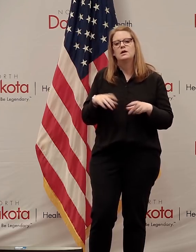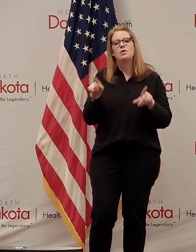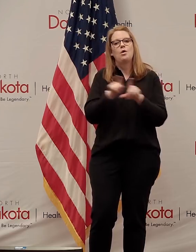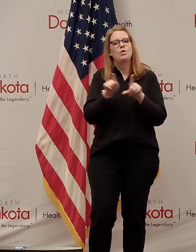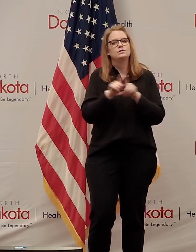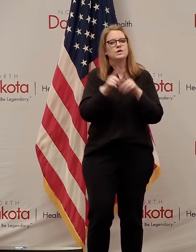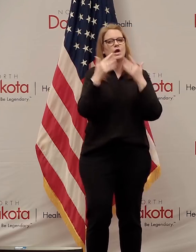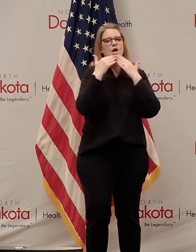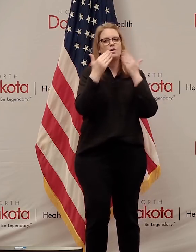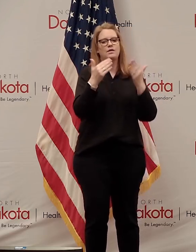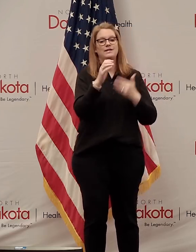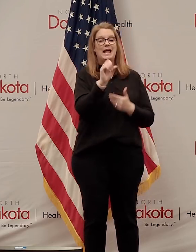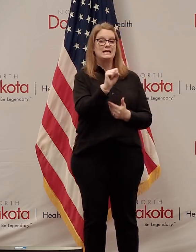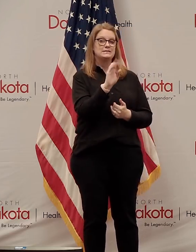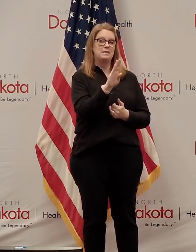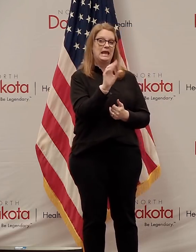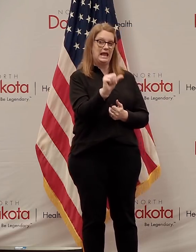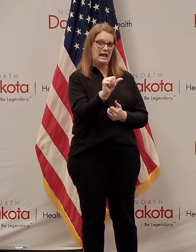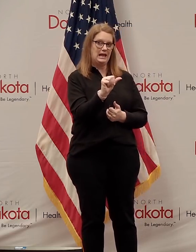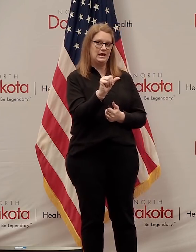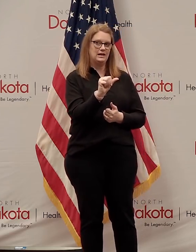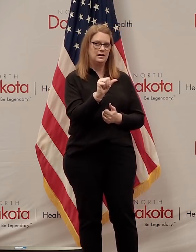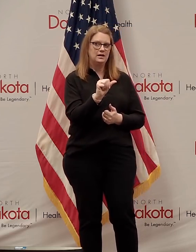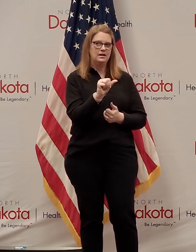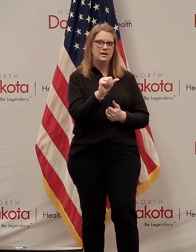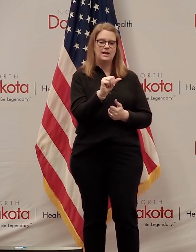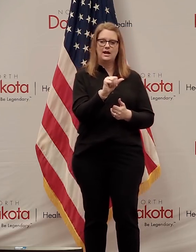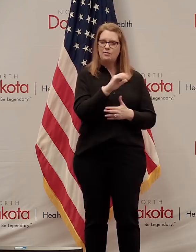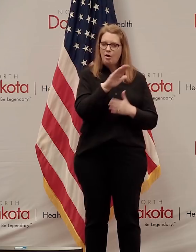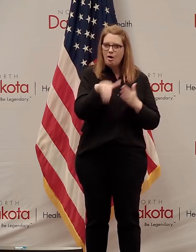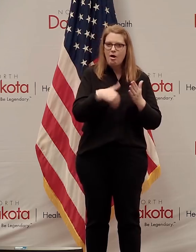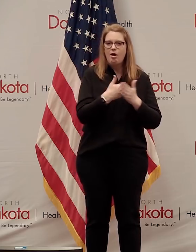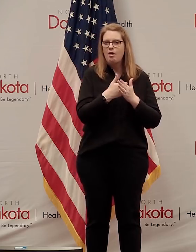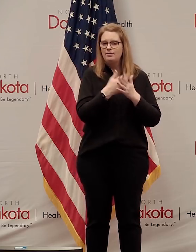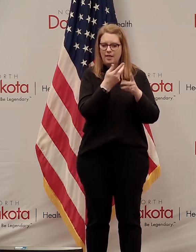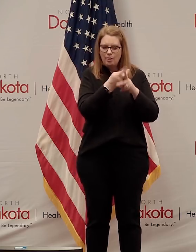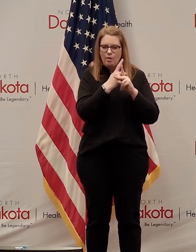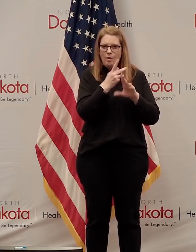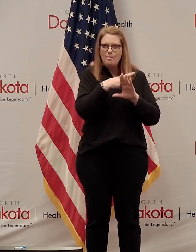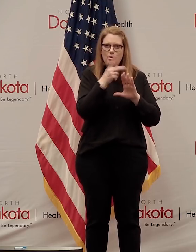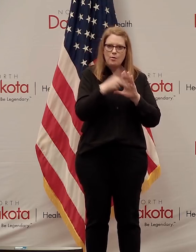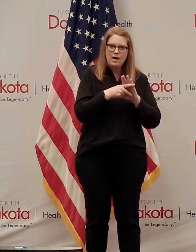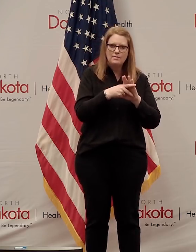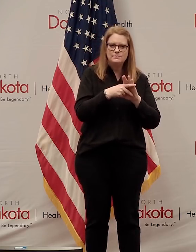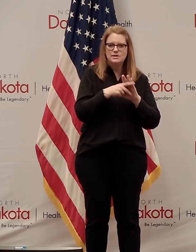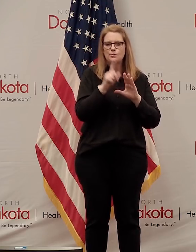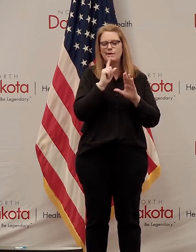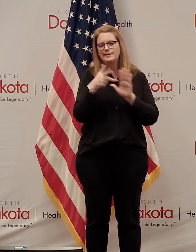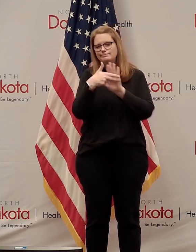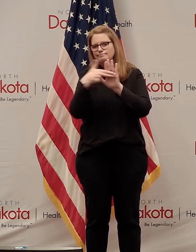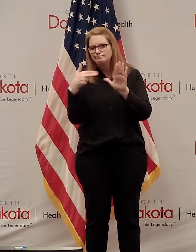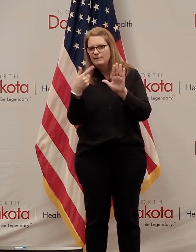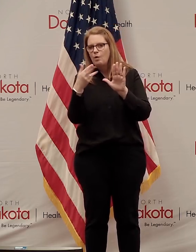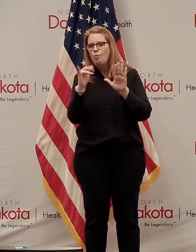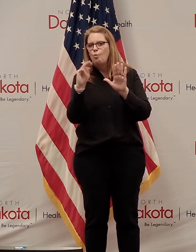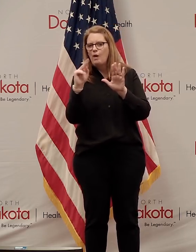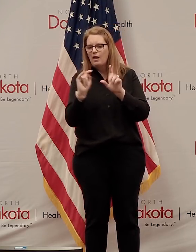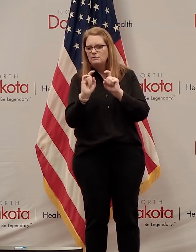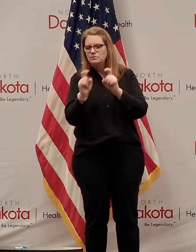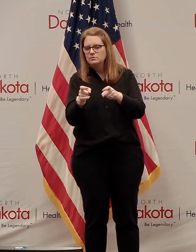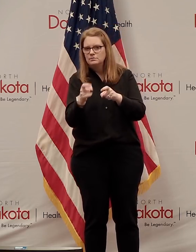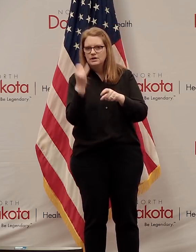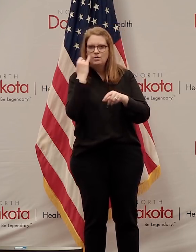we're also grateful to the SBA and all of the incredible loan programs, which are really grant programs, if small businesses kept their